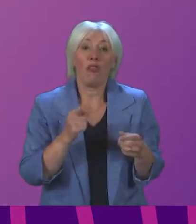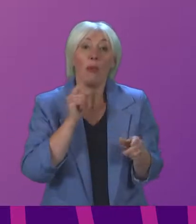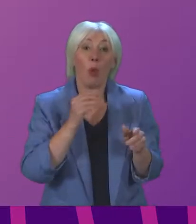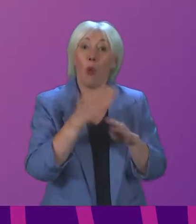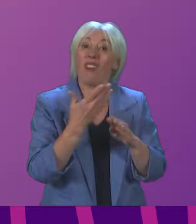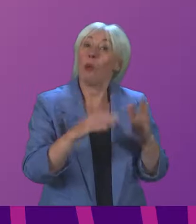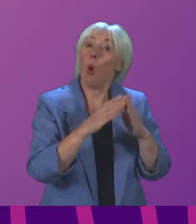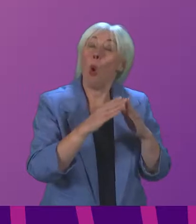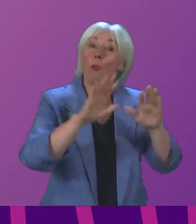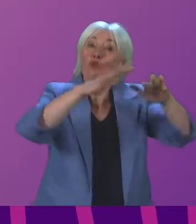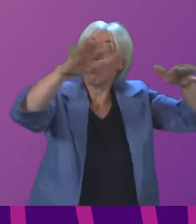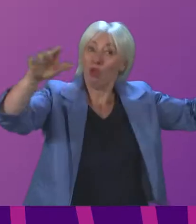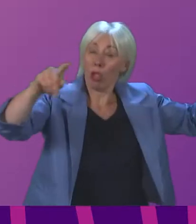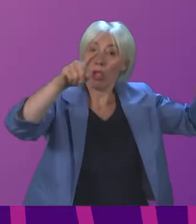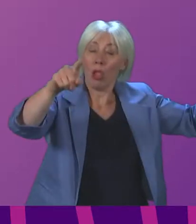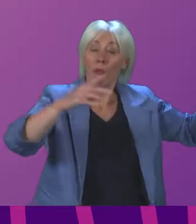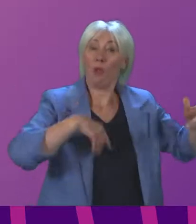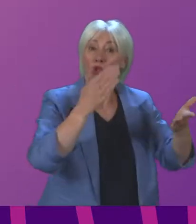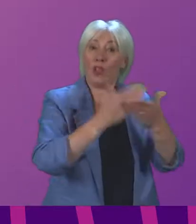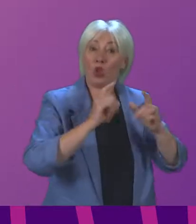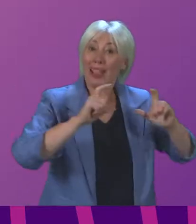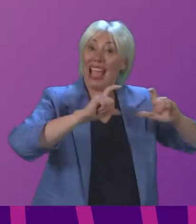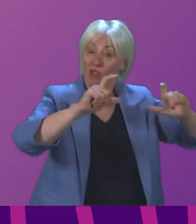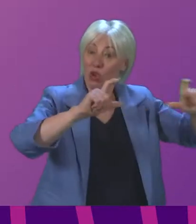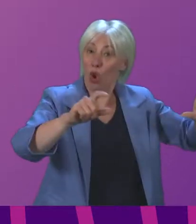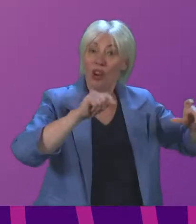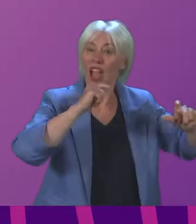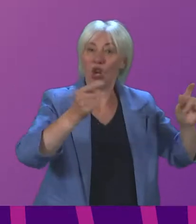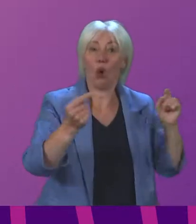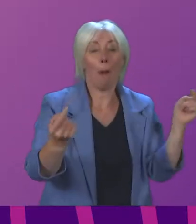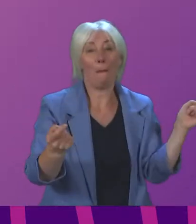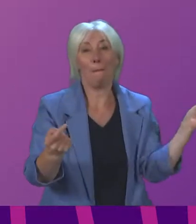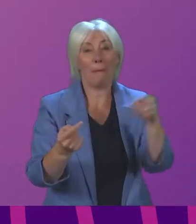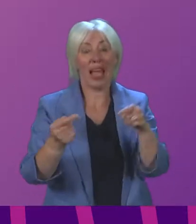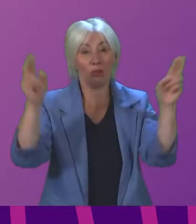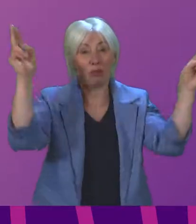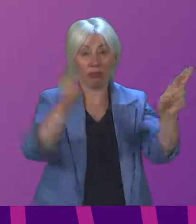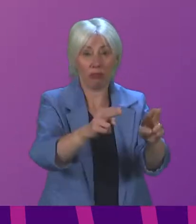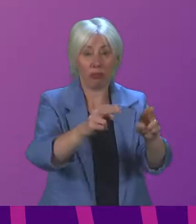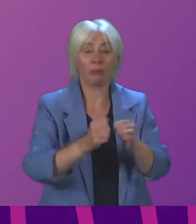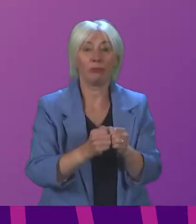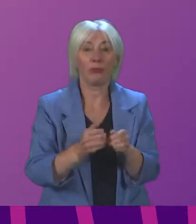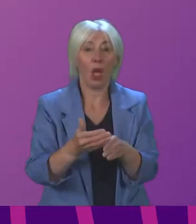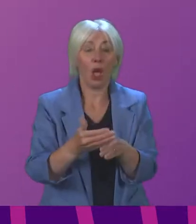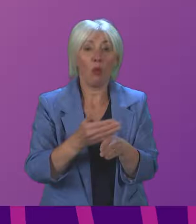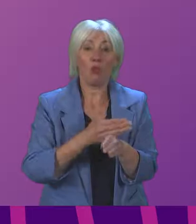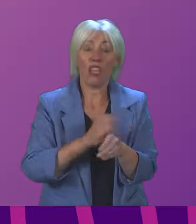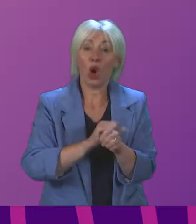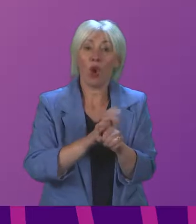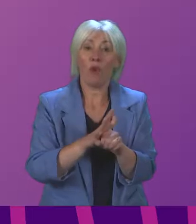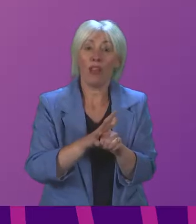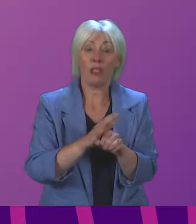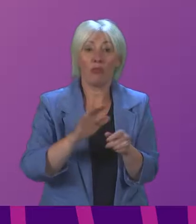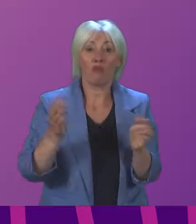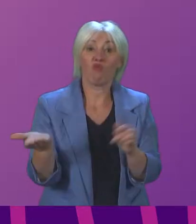but we must ensure that these trends are not reversed. The important message is now that the pre-COVID recovery plans need to be rural